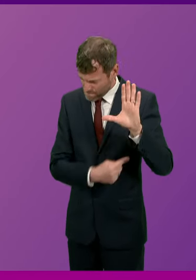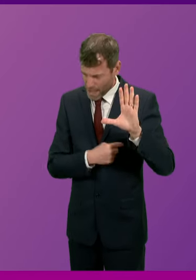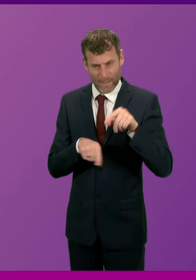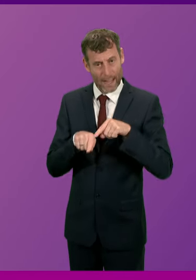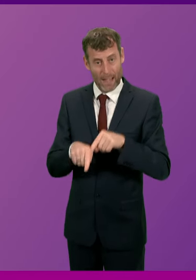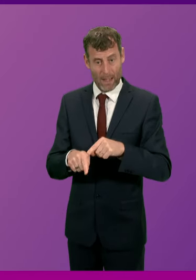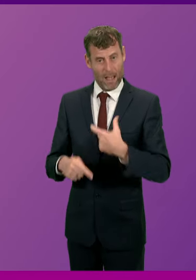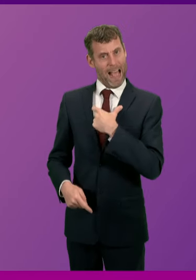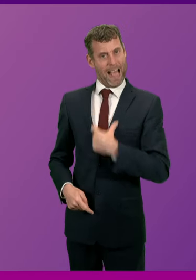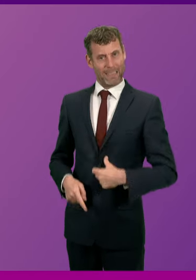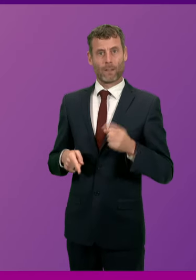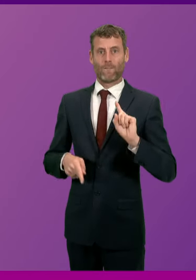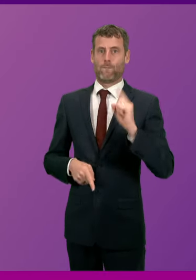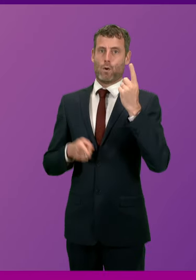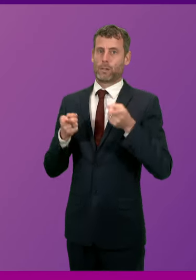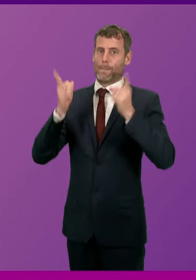Thank you, Ross.